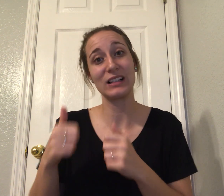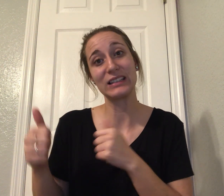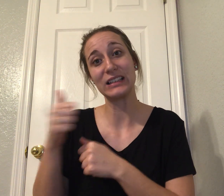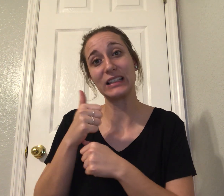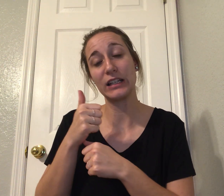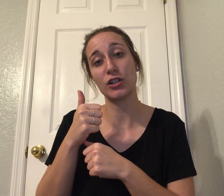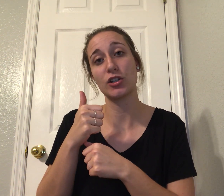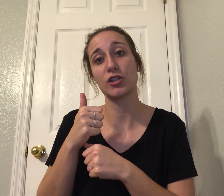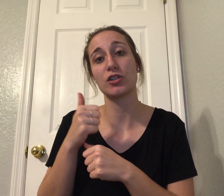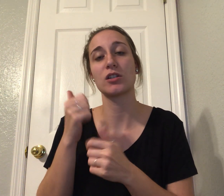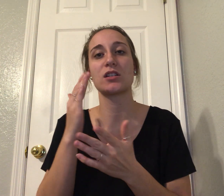NPR's Joel Rose.